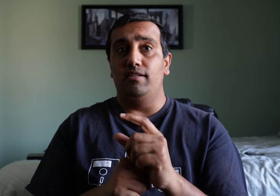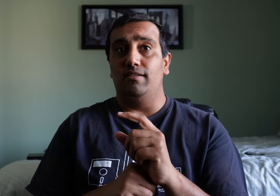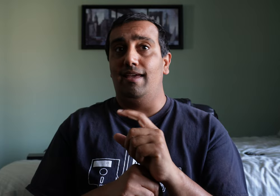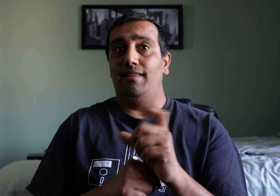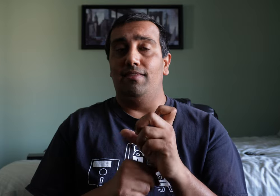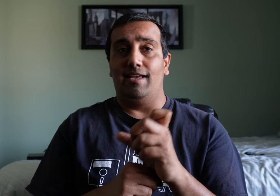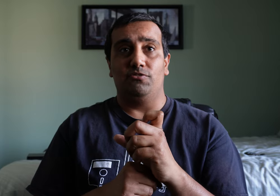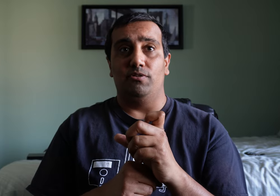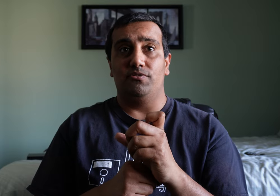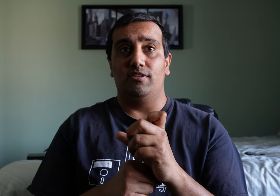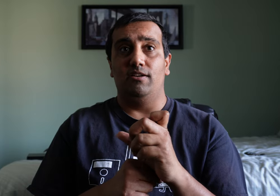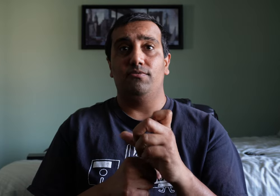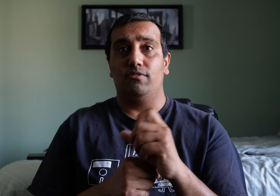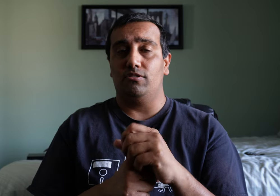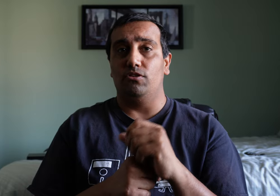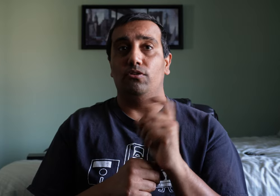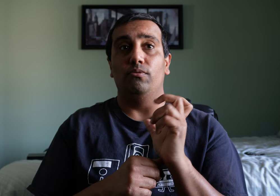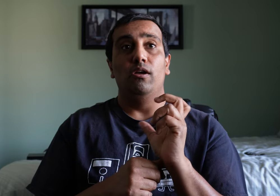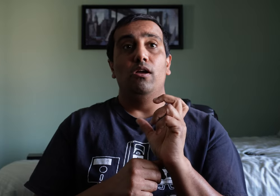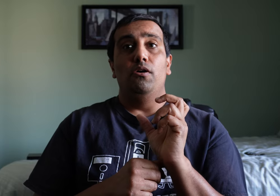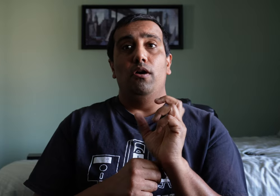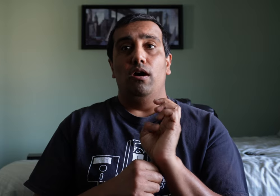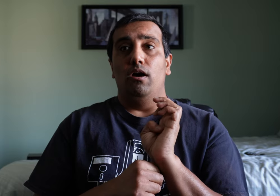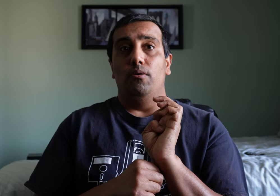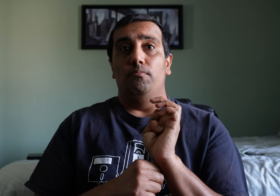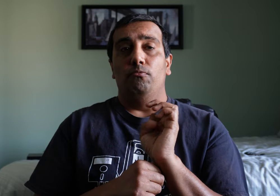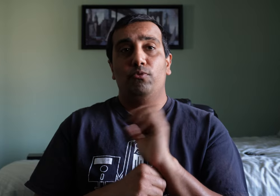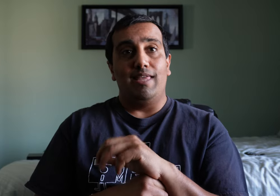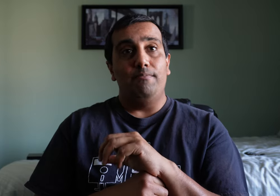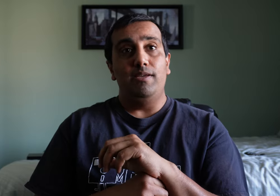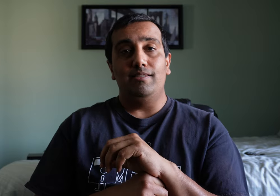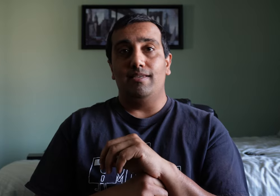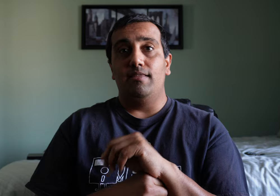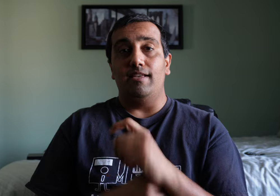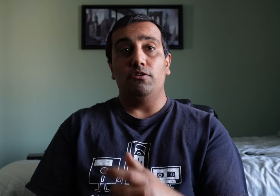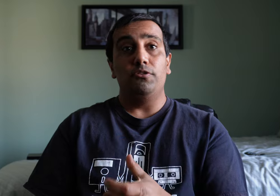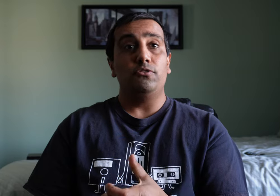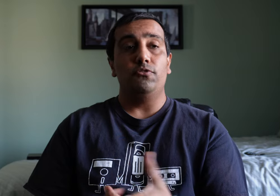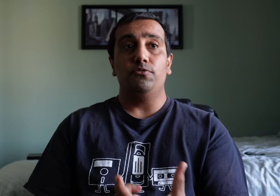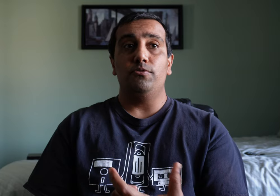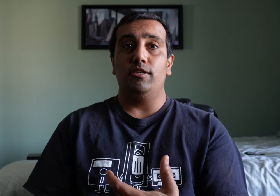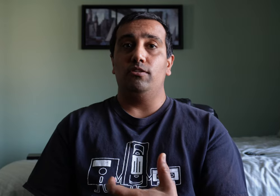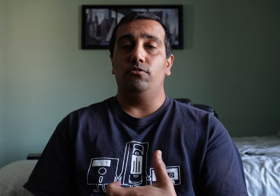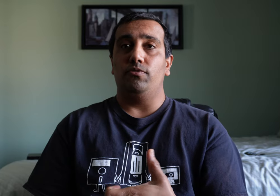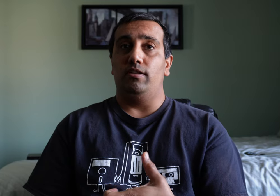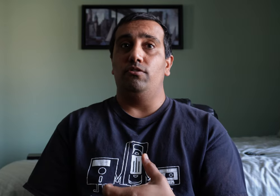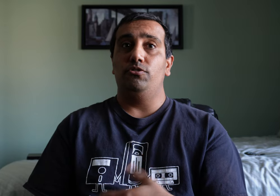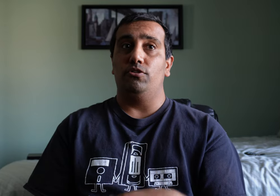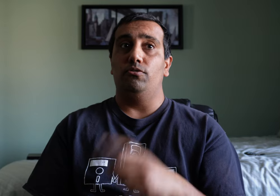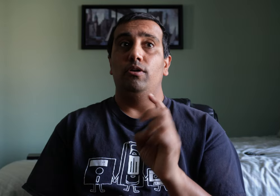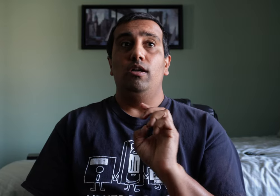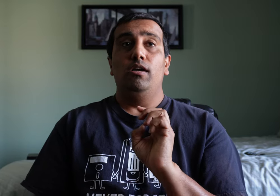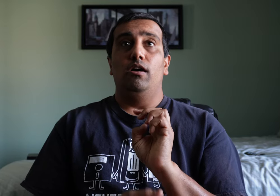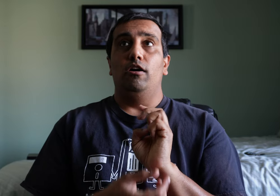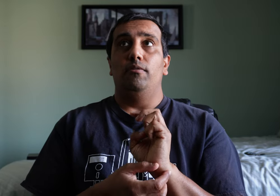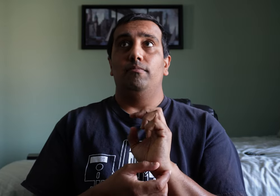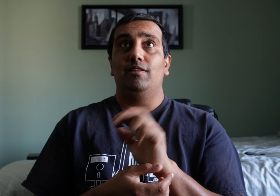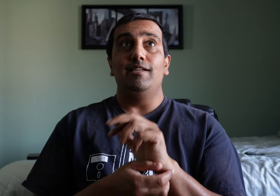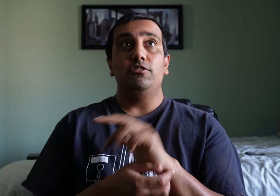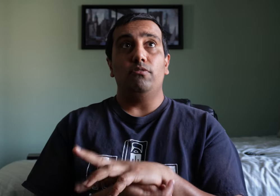and that sort of stuff. So, um, with that being said, that's all there is for this particular video. So, um, links to